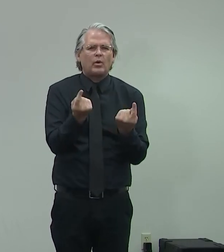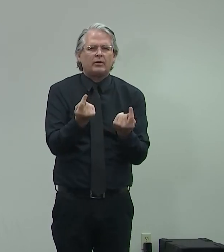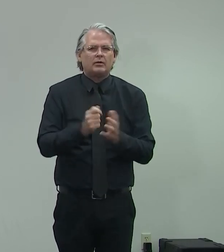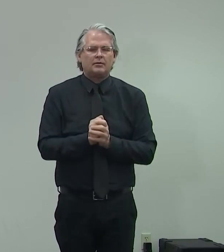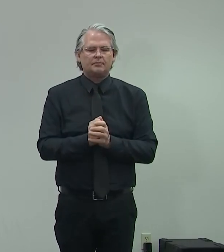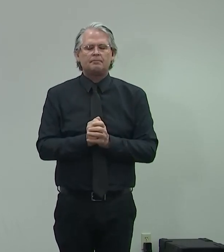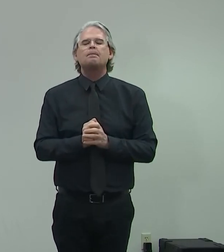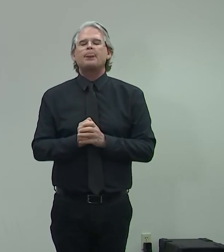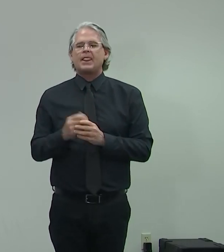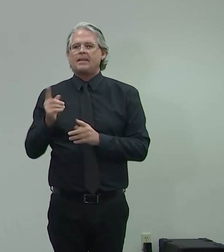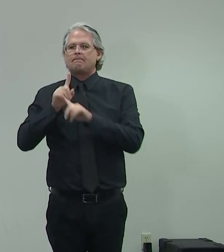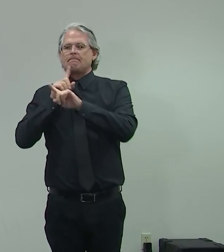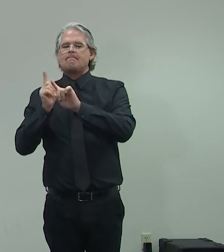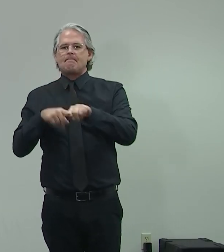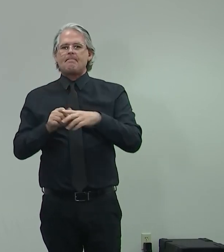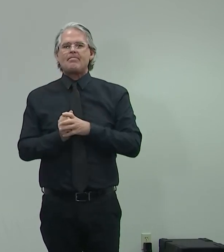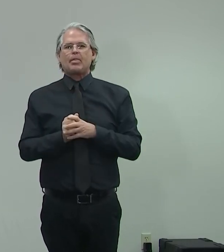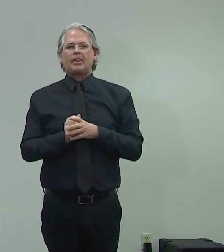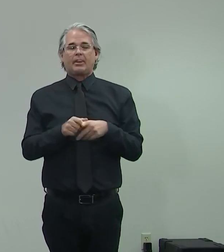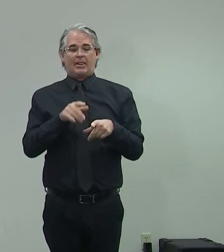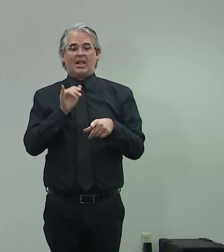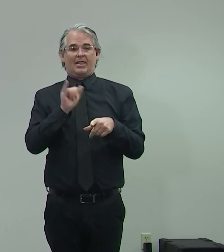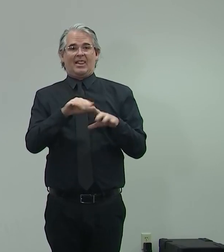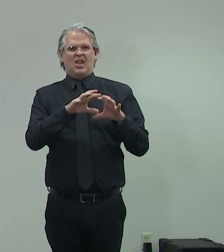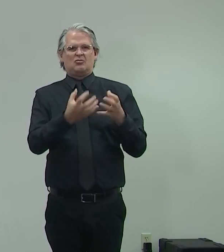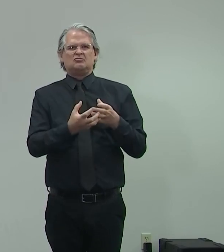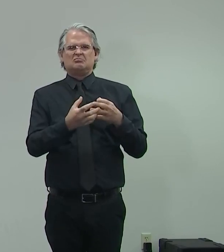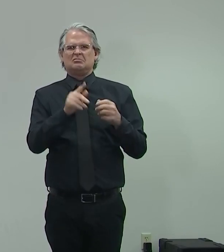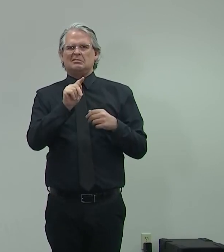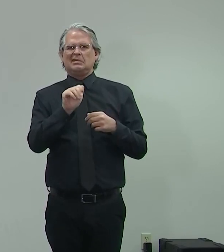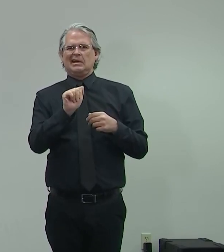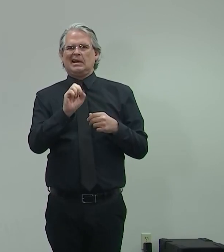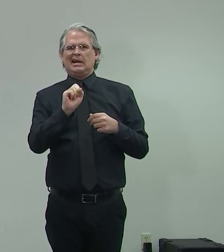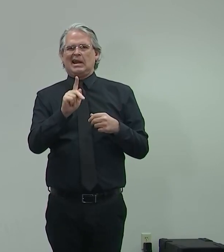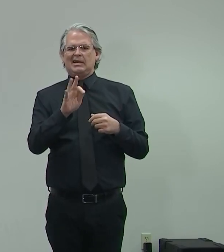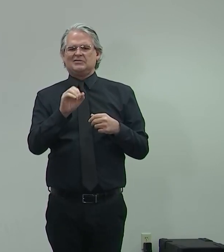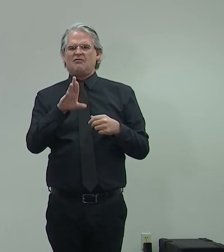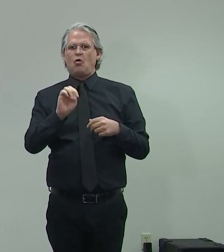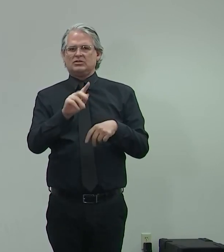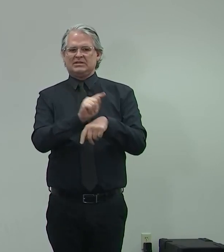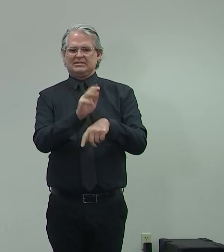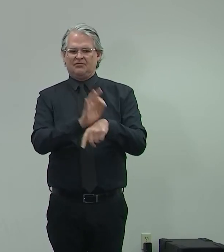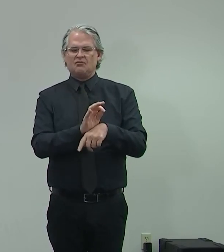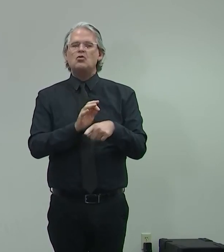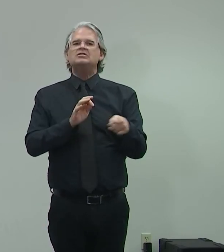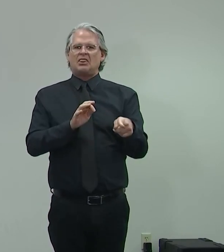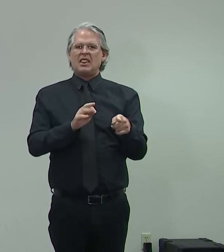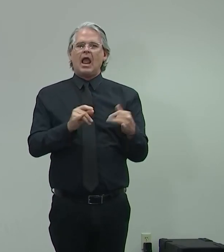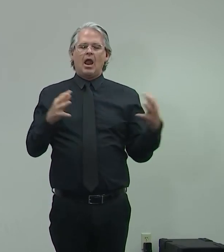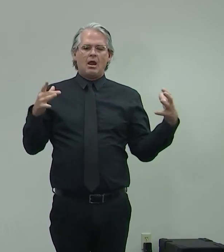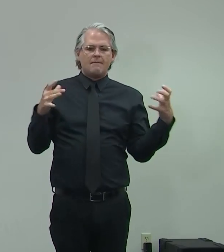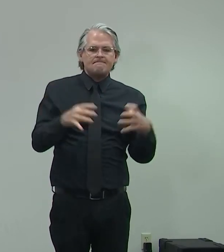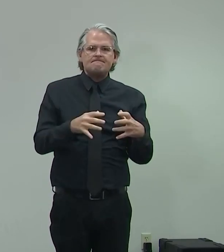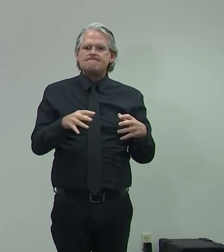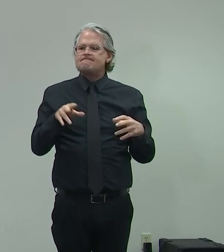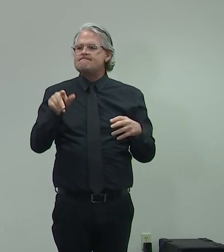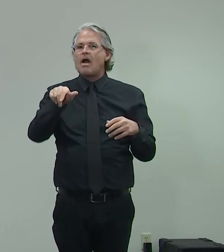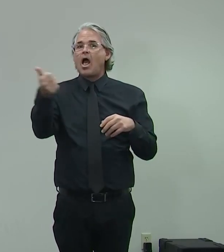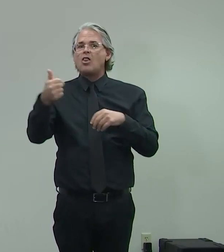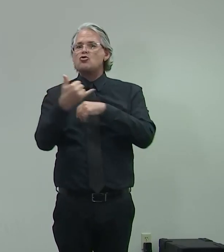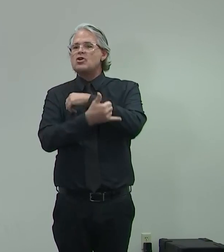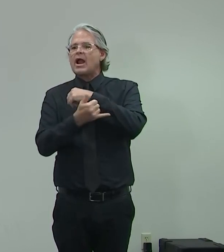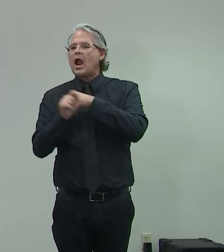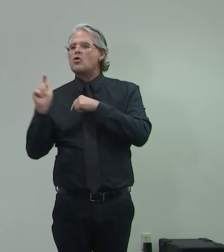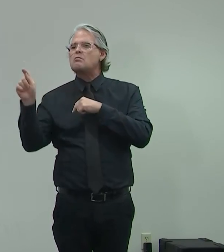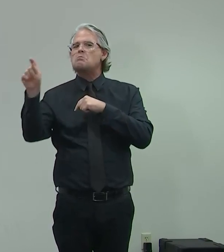this morning is the task force reviews the counties that come forward with plans and what they are and what they're going to do, what they're